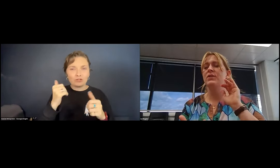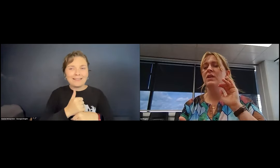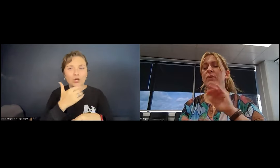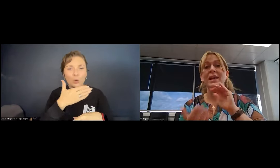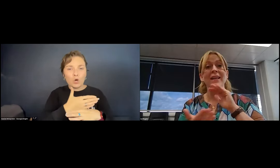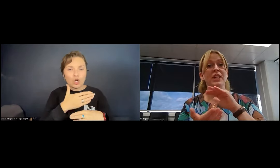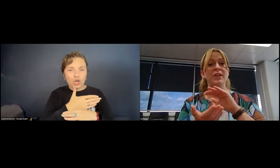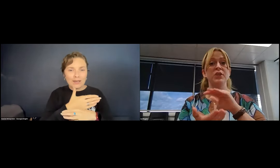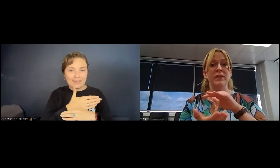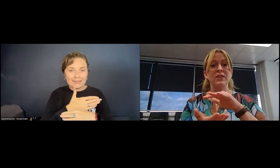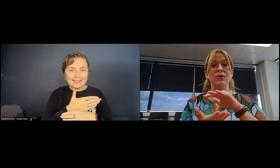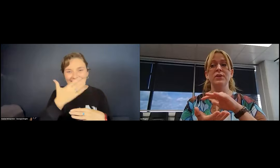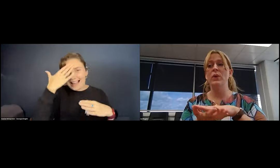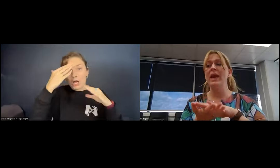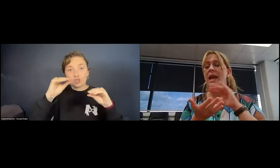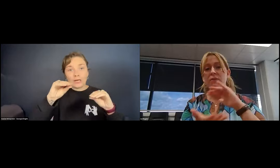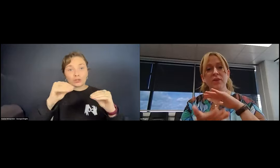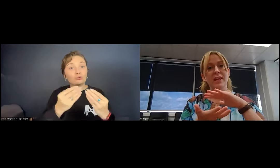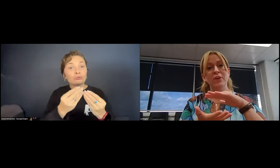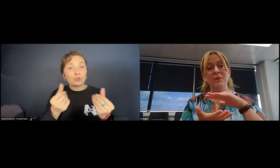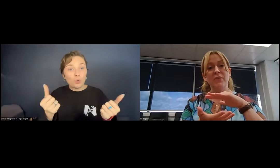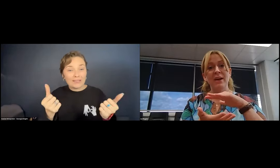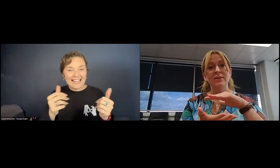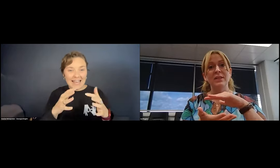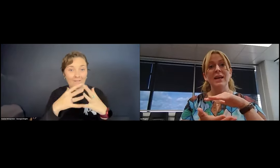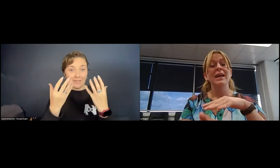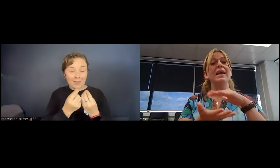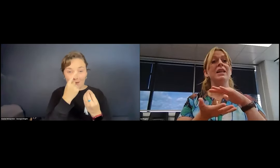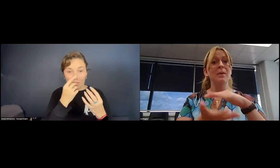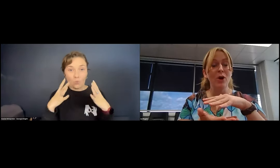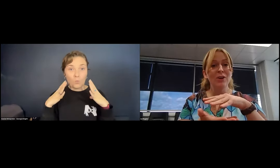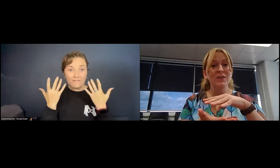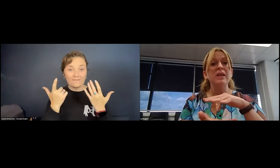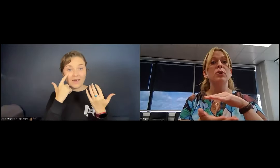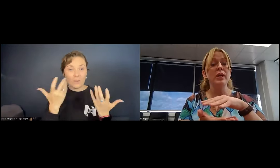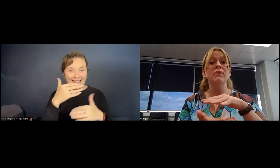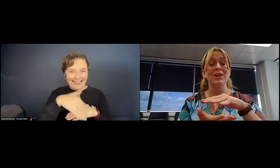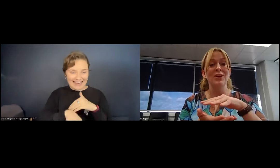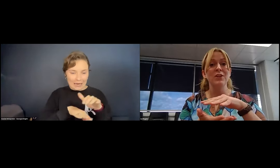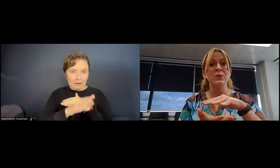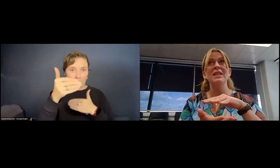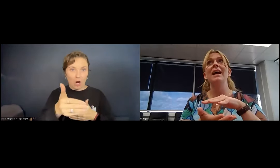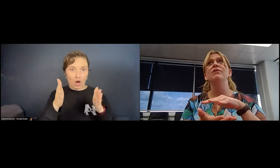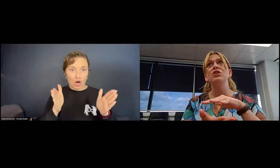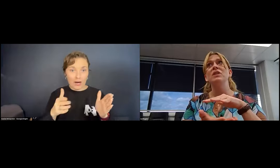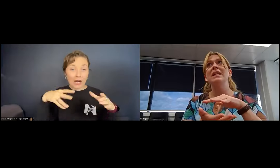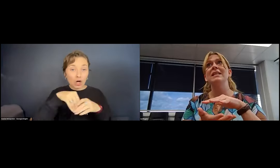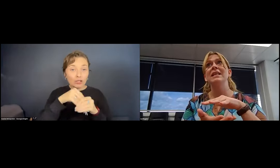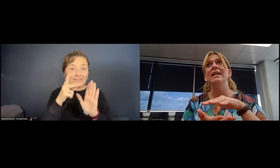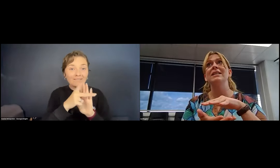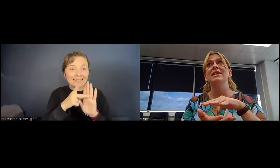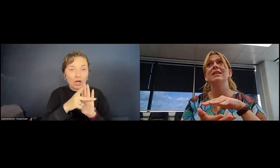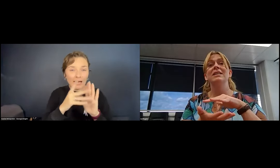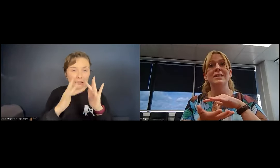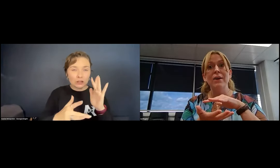was an education resource where everything could be found in the box, including the videos. We didn't have to use the